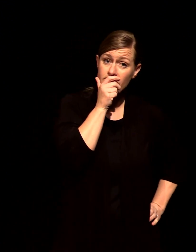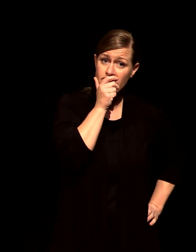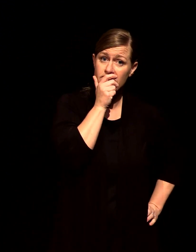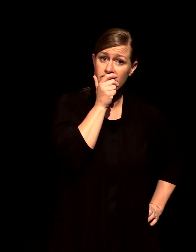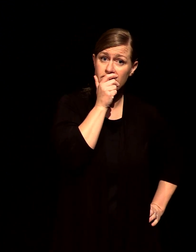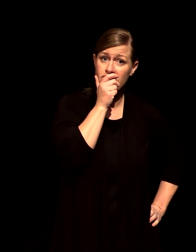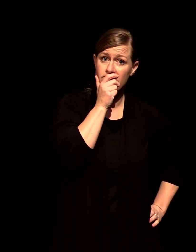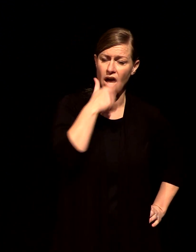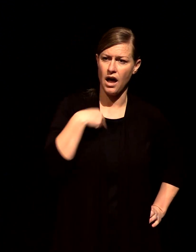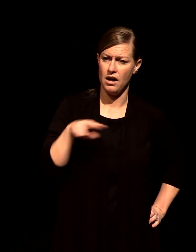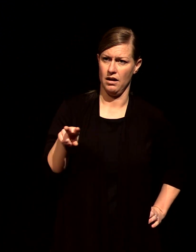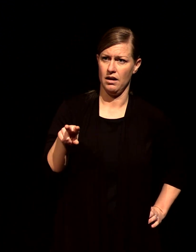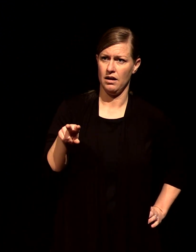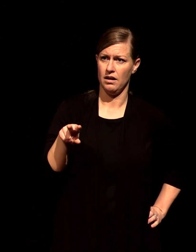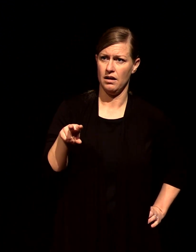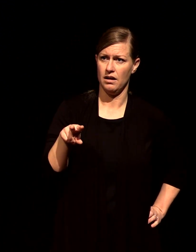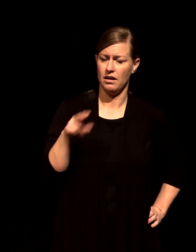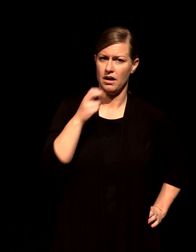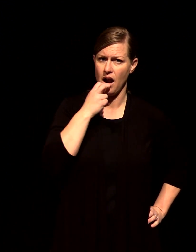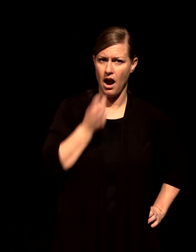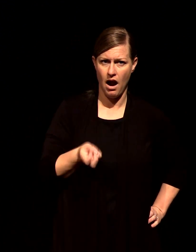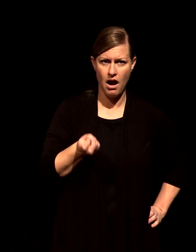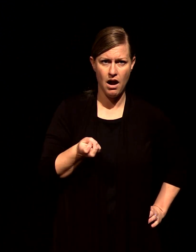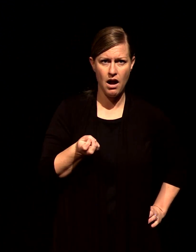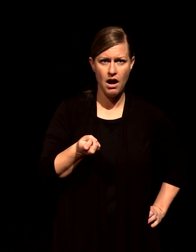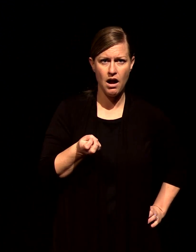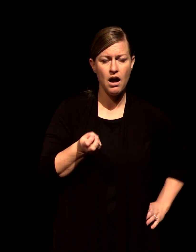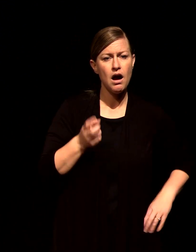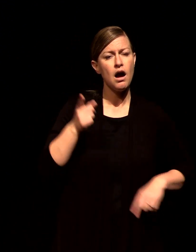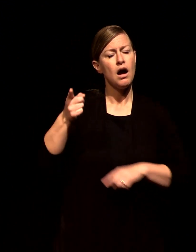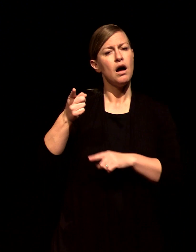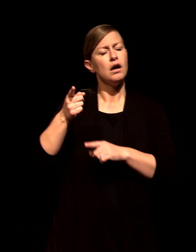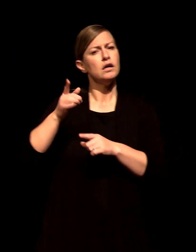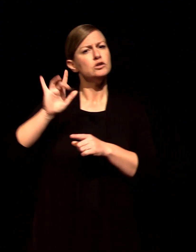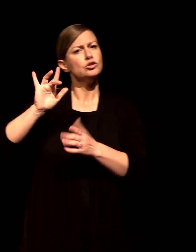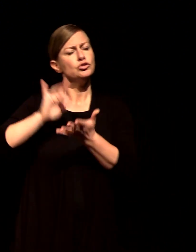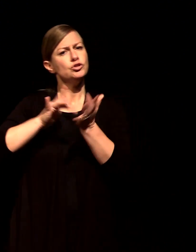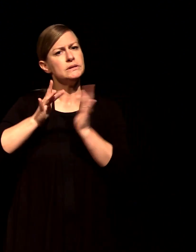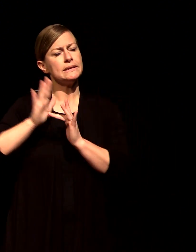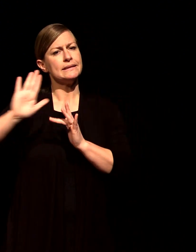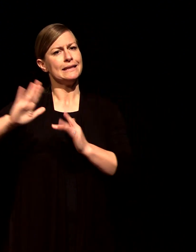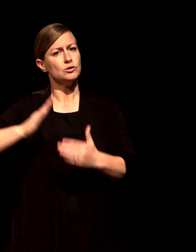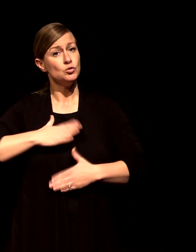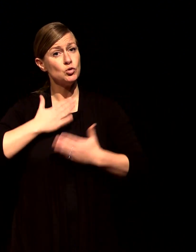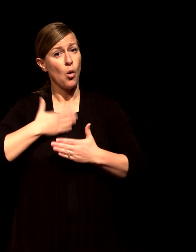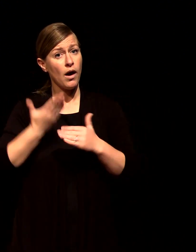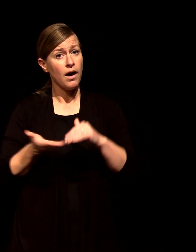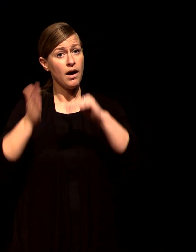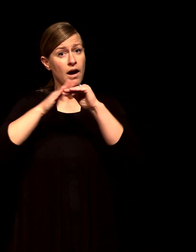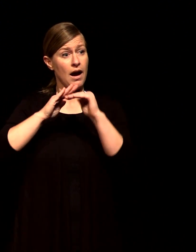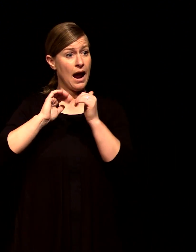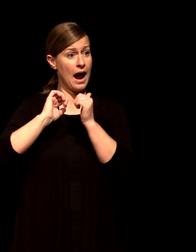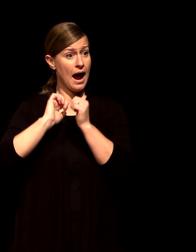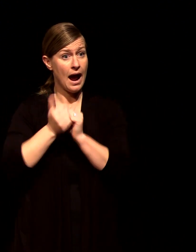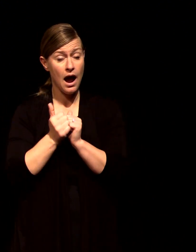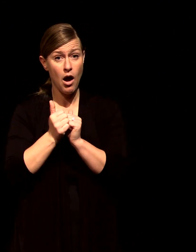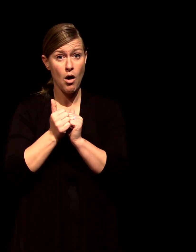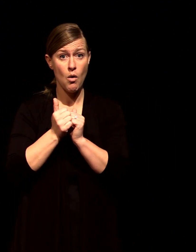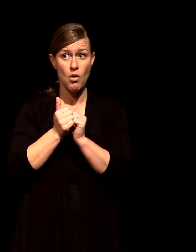see what he's saying is that the joy of Jesus is increased by us bringing him our faults and failures so that we